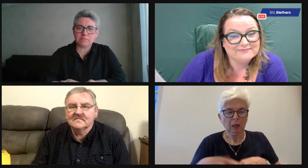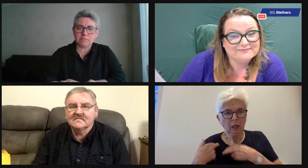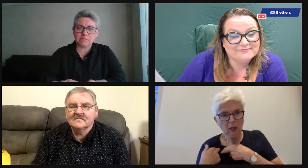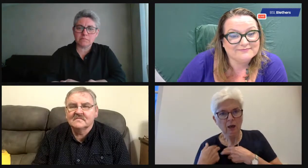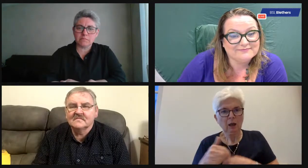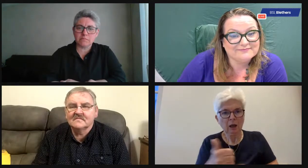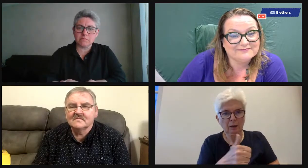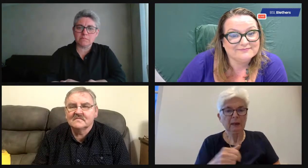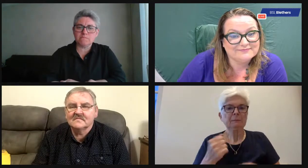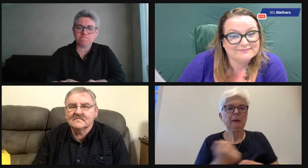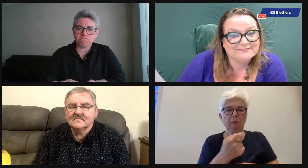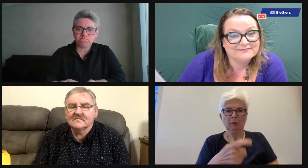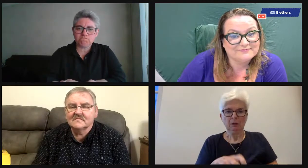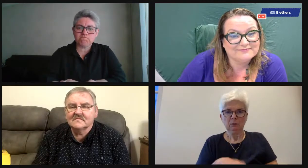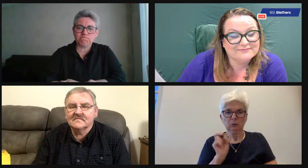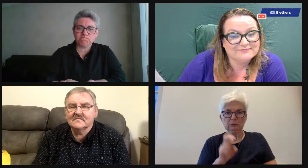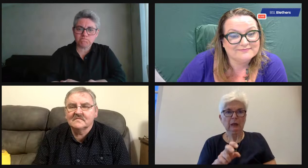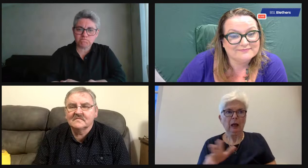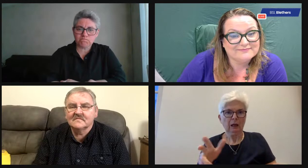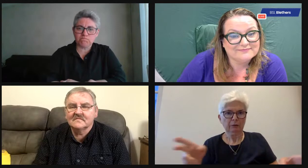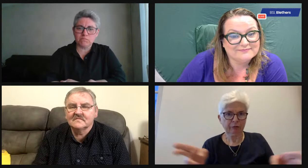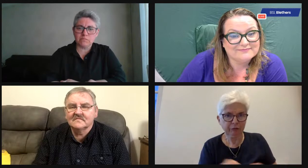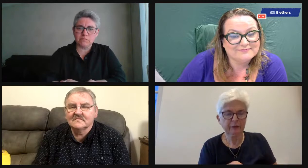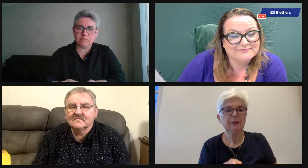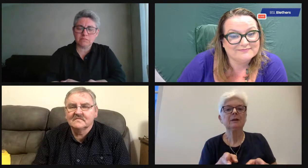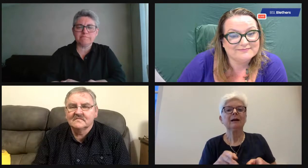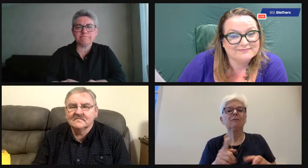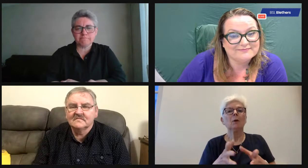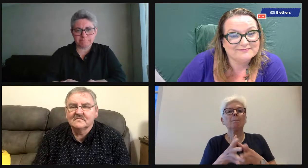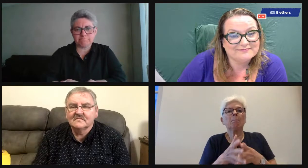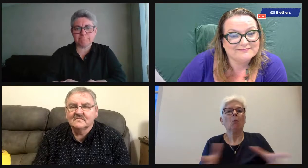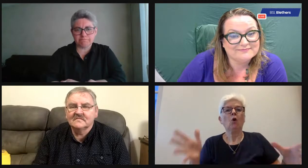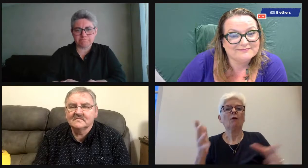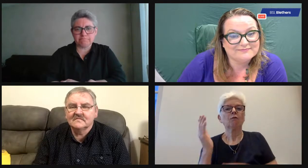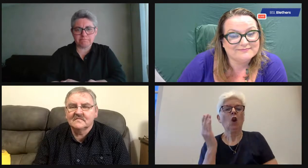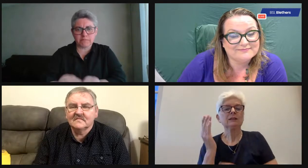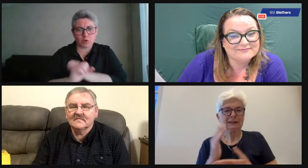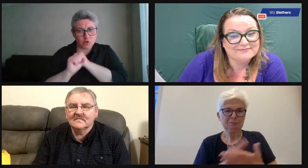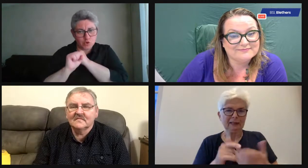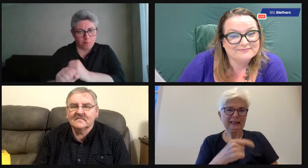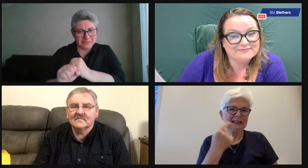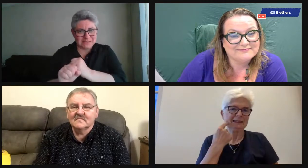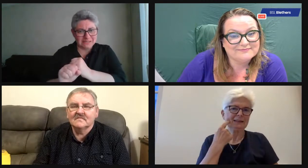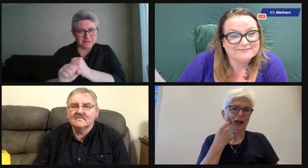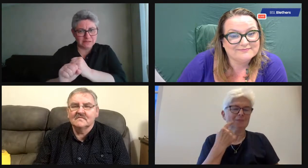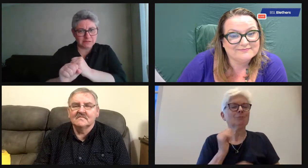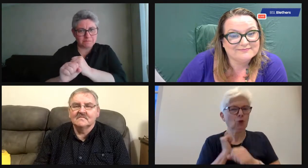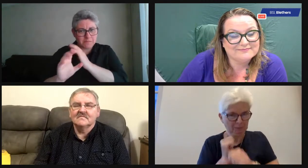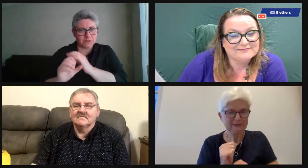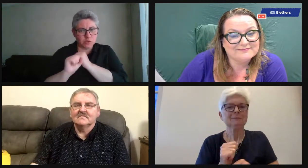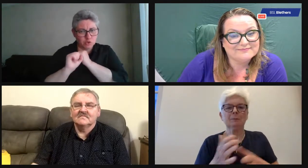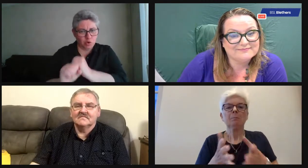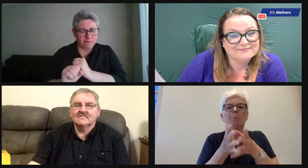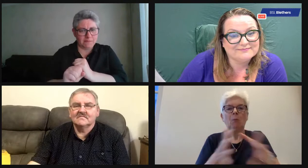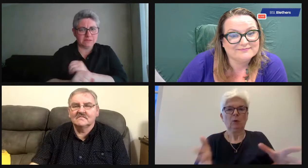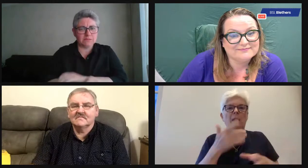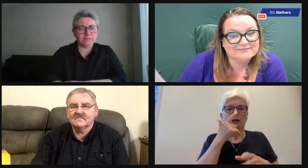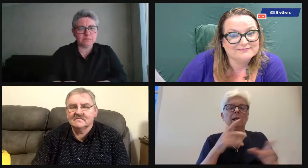workload out between the volunteers that they have. If they only have a few volunteers, the workload can be kind of quite daunting. So the more volunteers